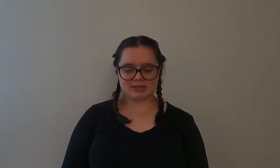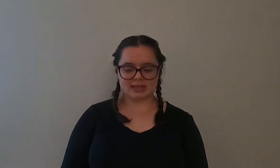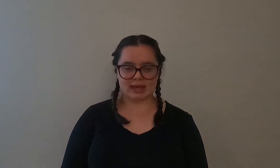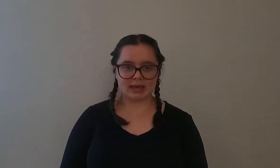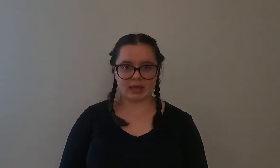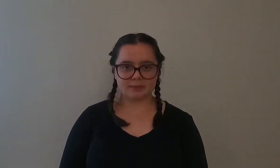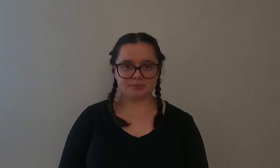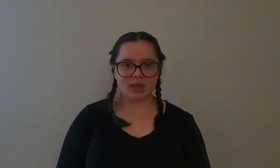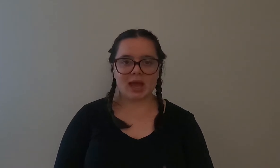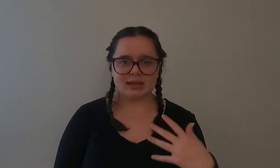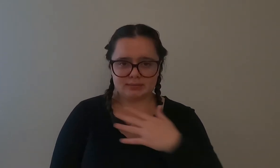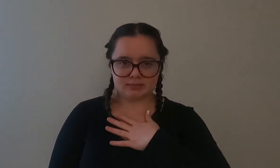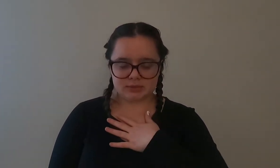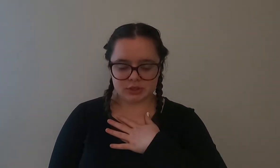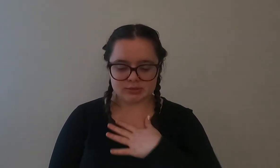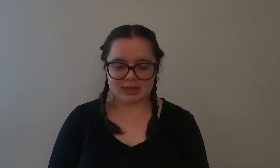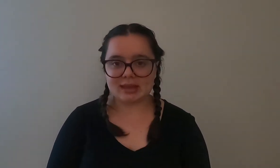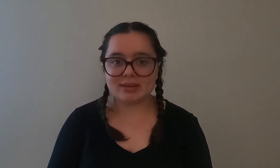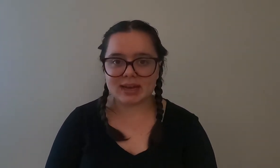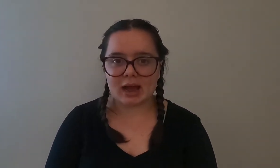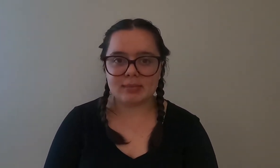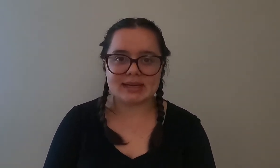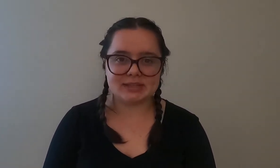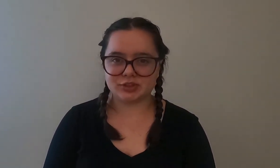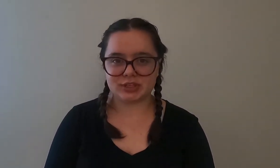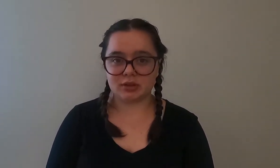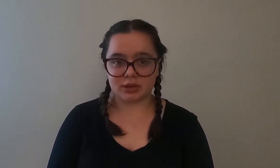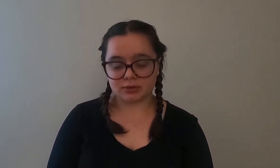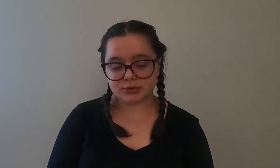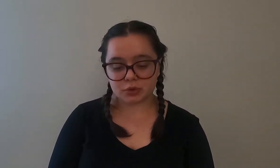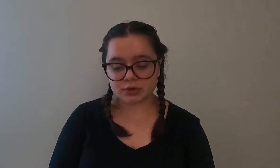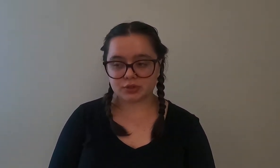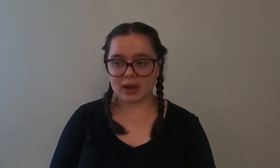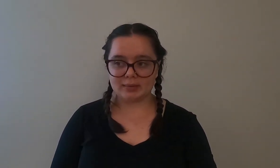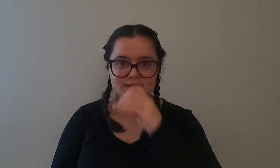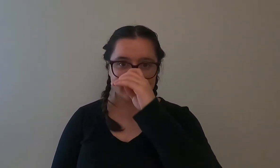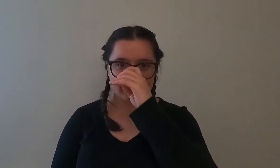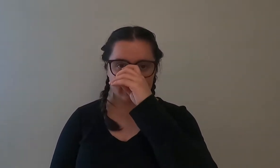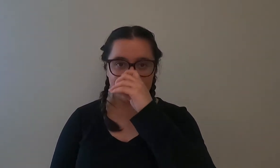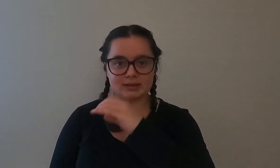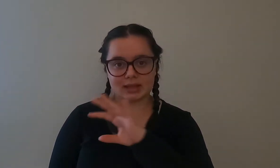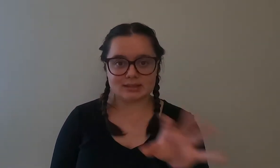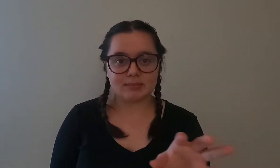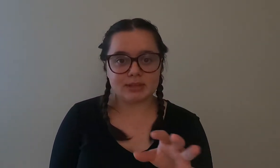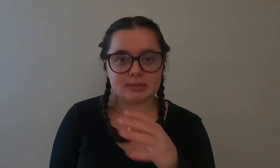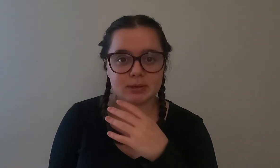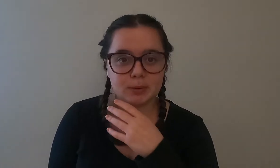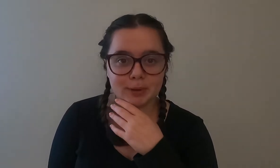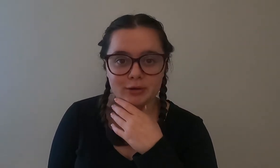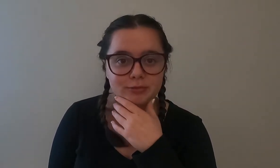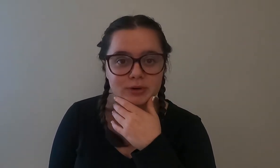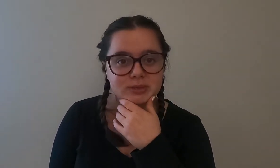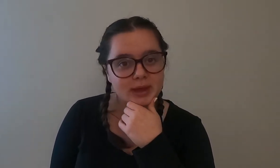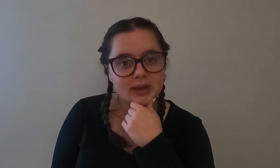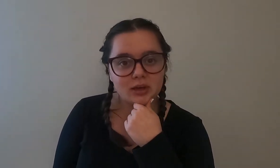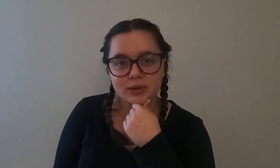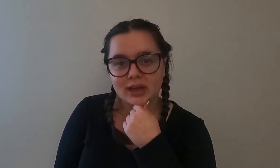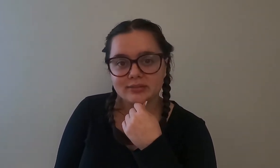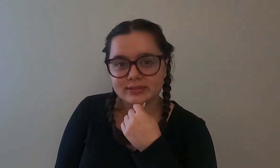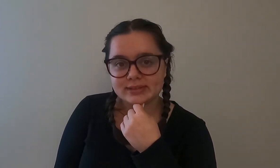was kicking and excuse me even now my knees are still a little sore so I would say that that's something to be prepared for depending on what kind of fins